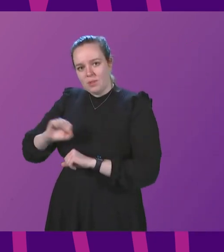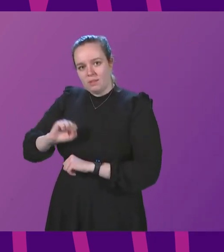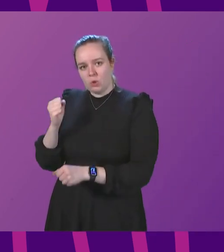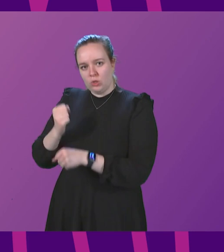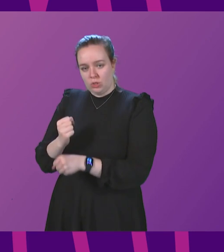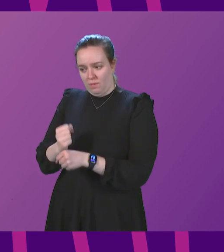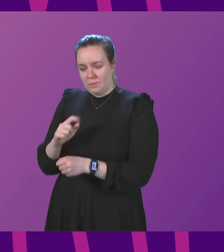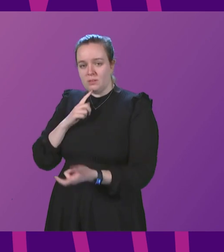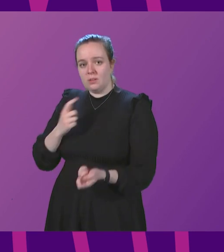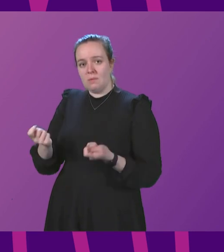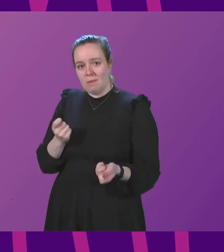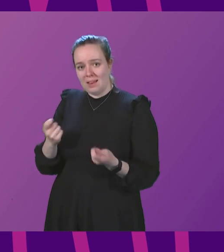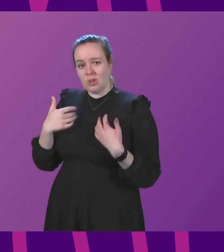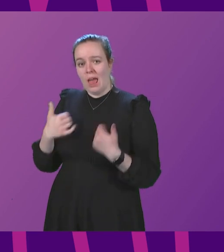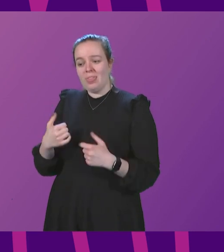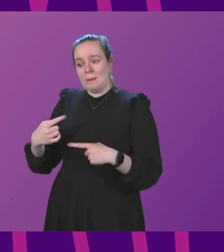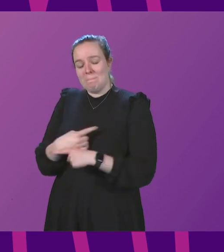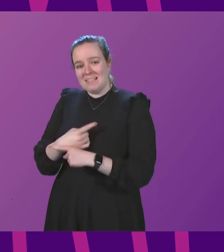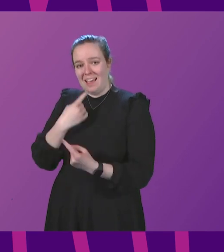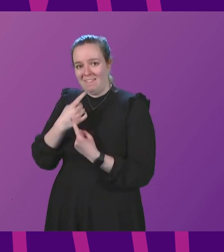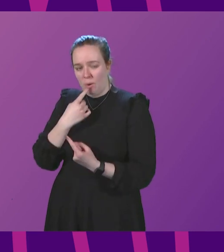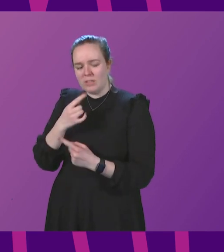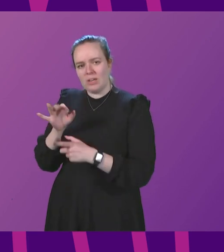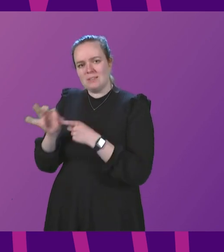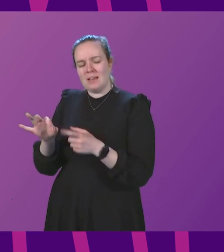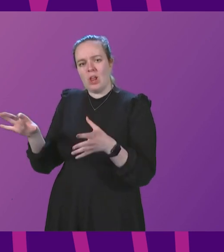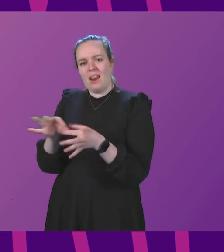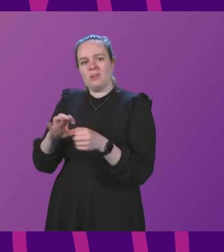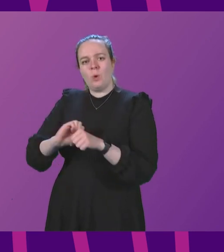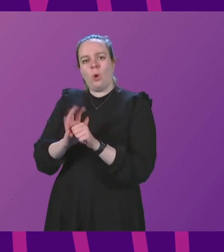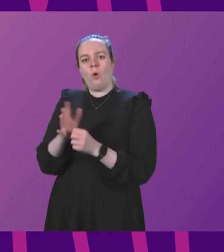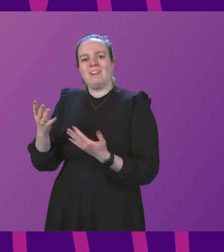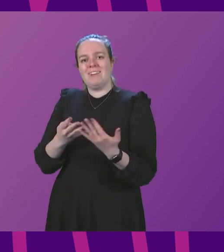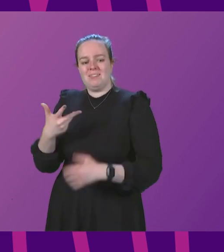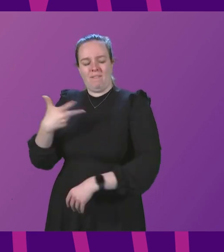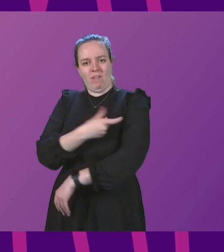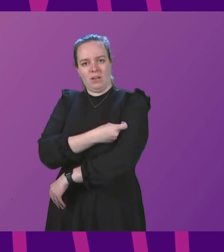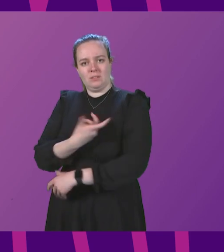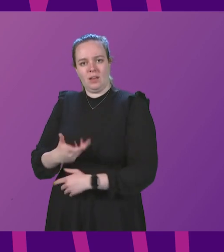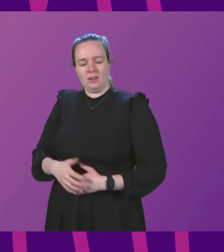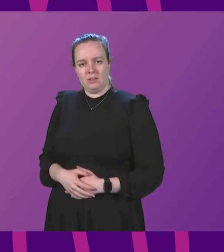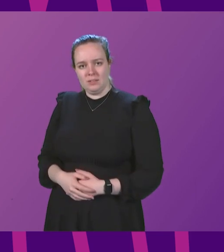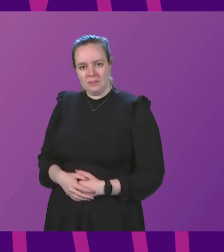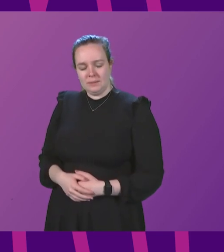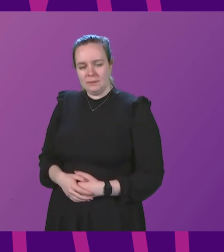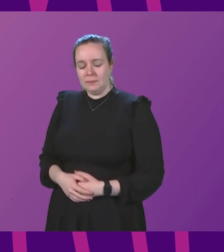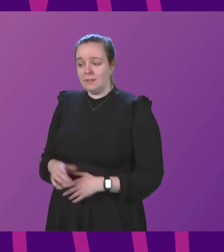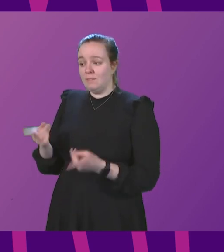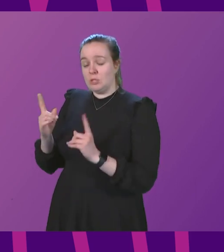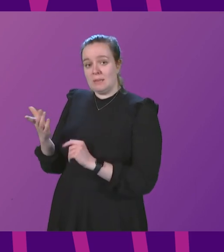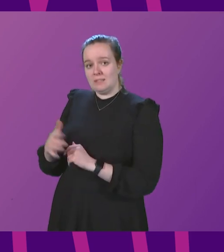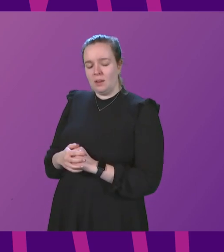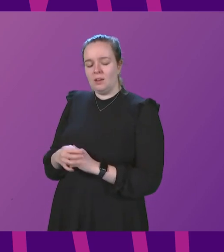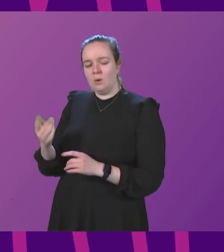to tackle health misinformation especially in relation to the COVID-19 vaccinations first minister